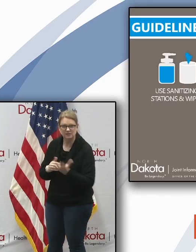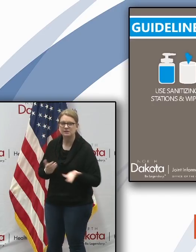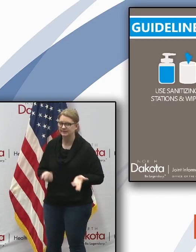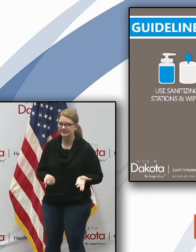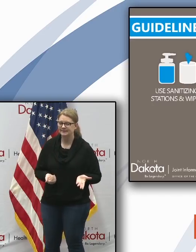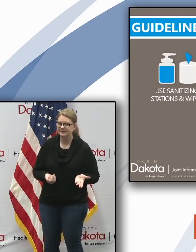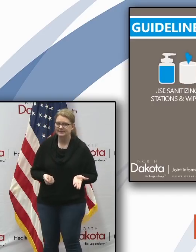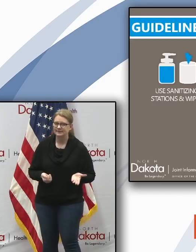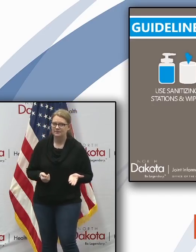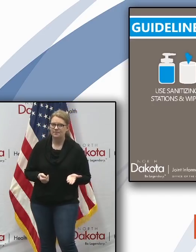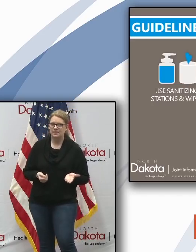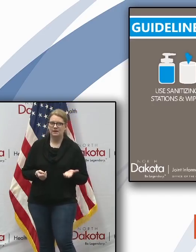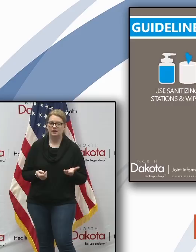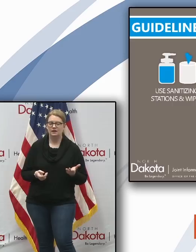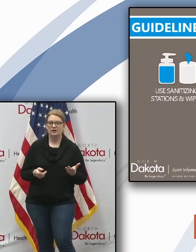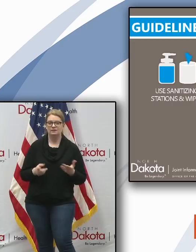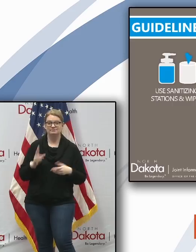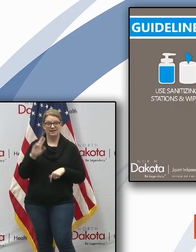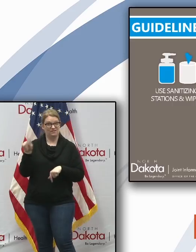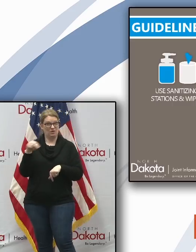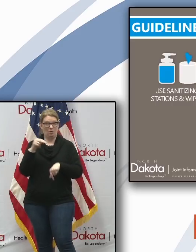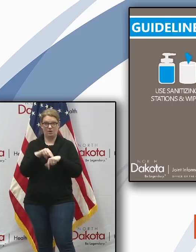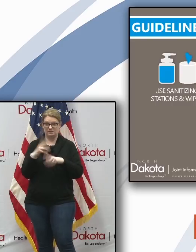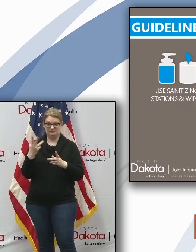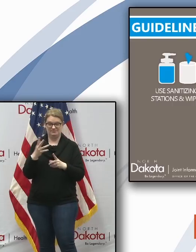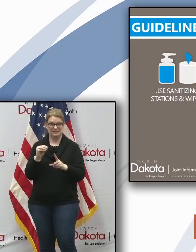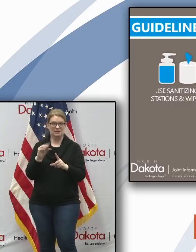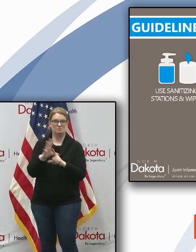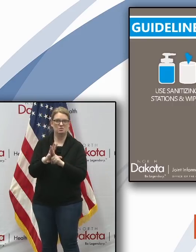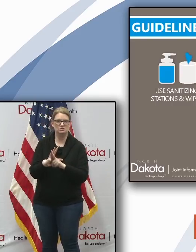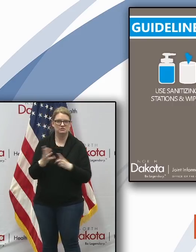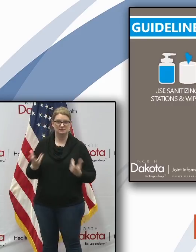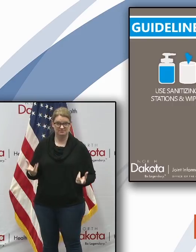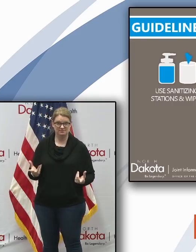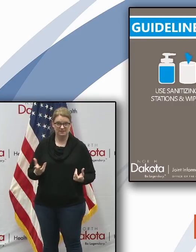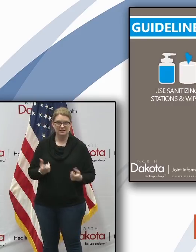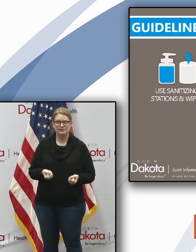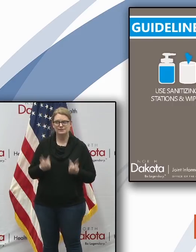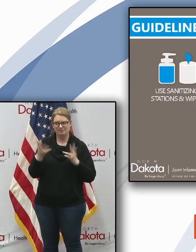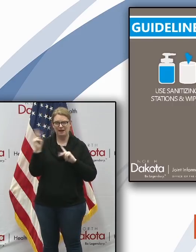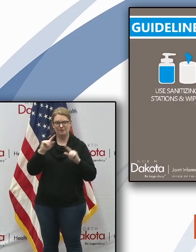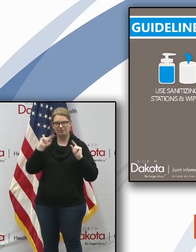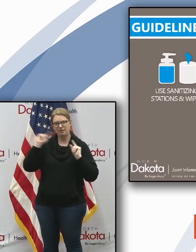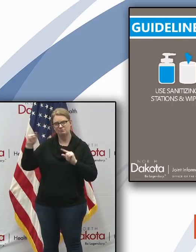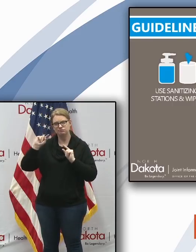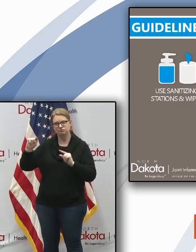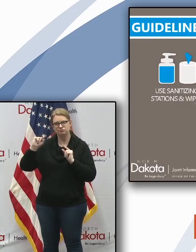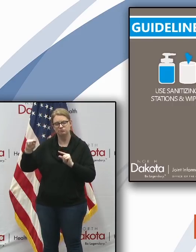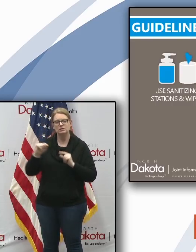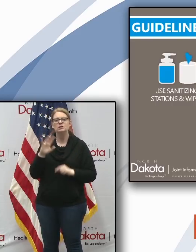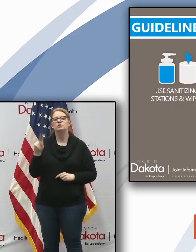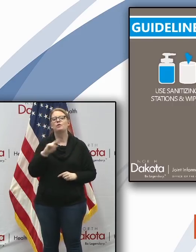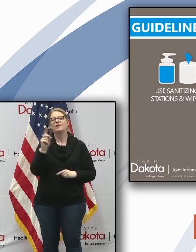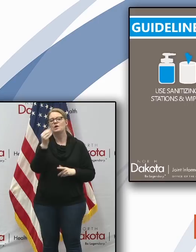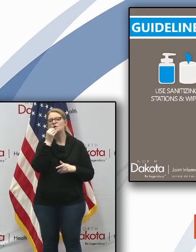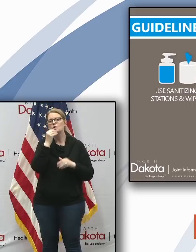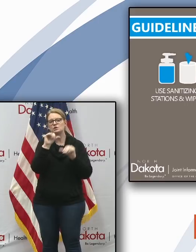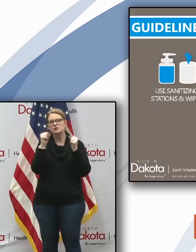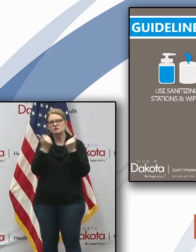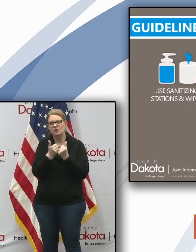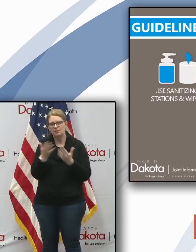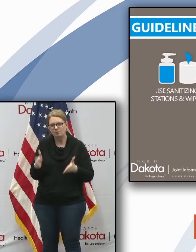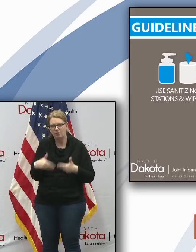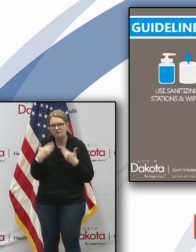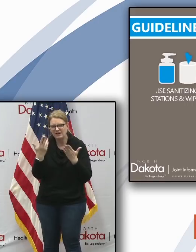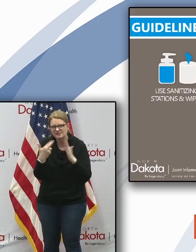know that there's exposure because of the concentration and number of visitors the north kota grocery association has provided some